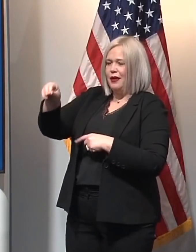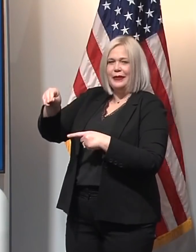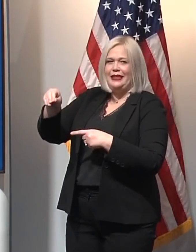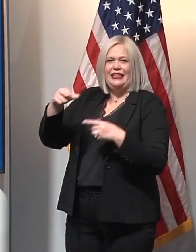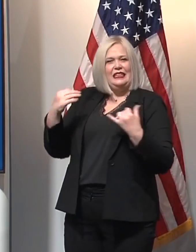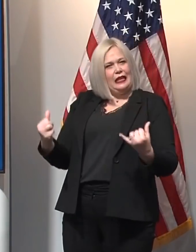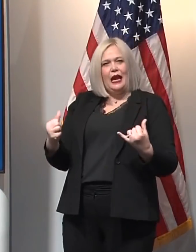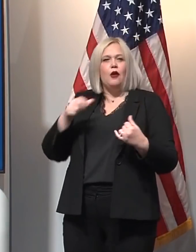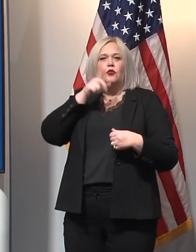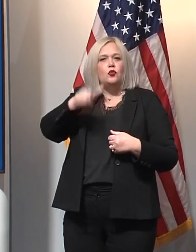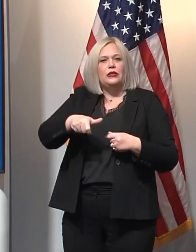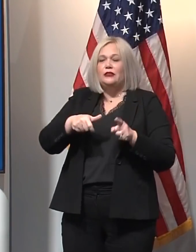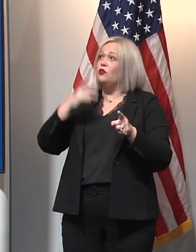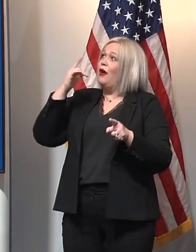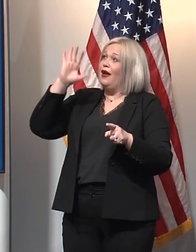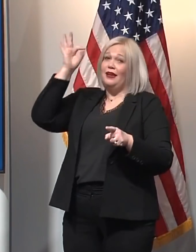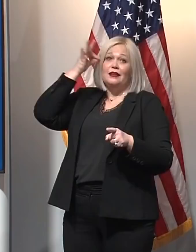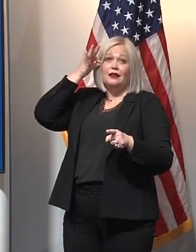government is giving us